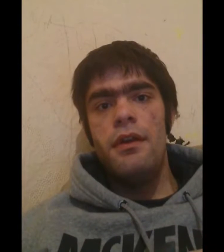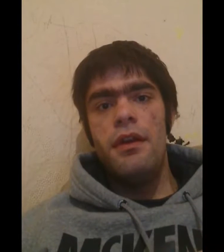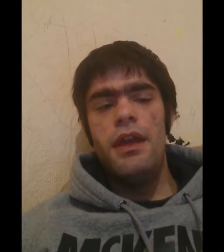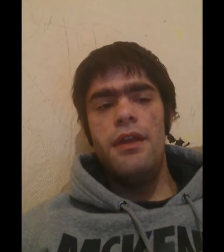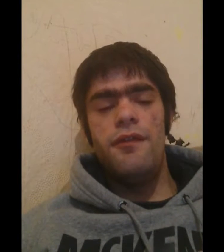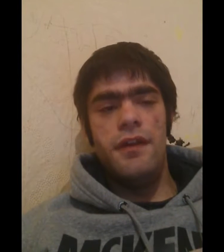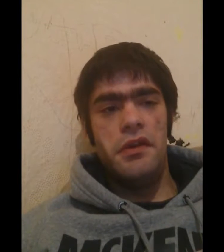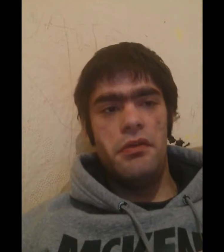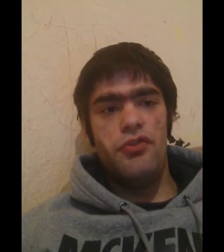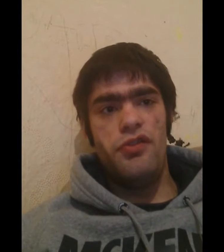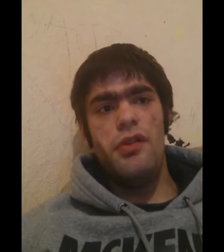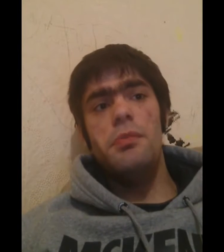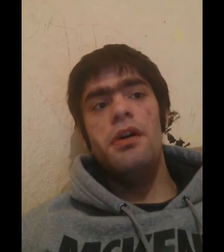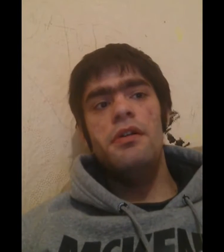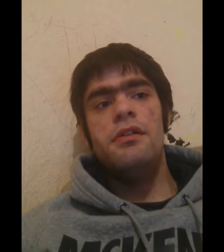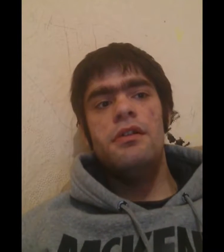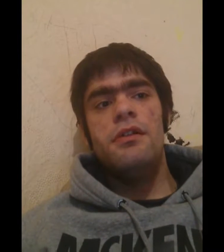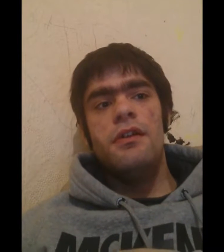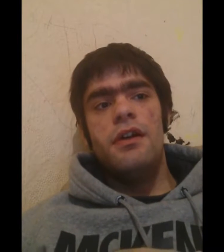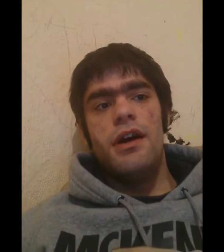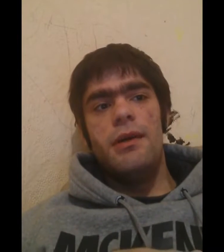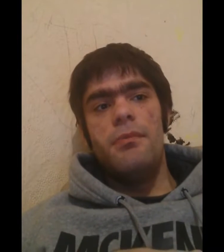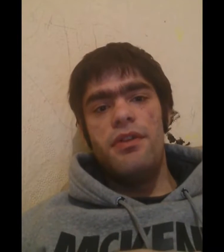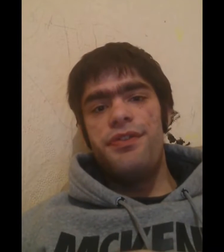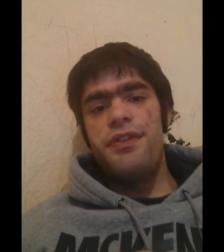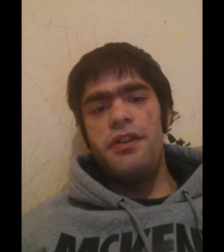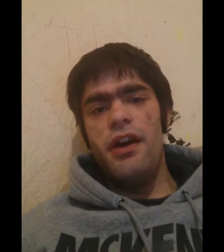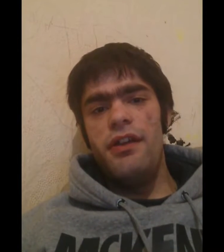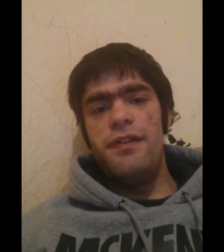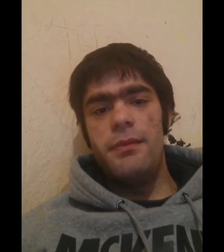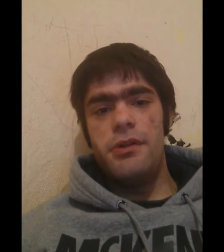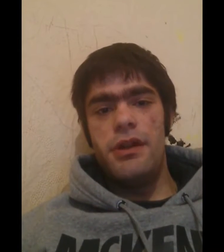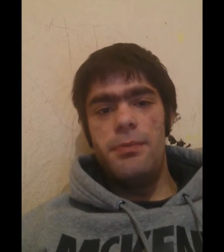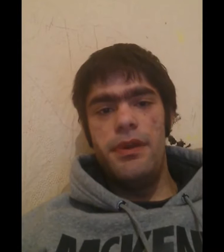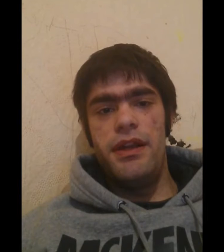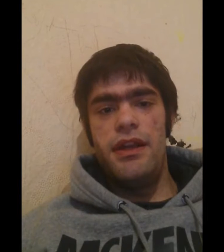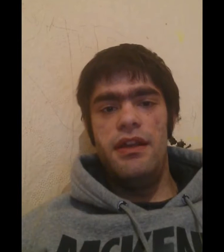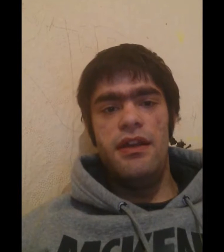evening YouTube tonight I'm gonna be